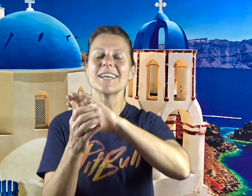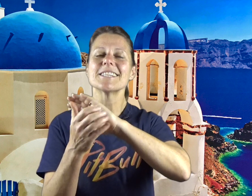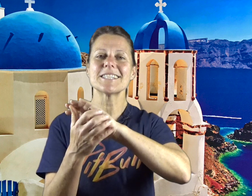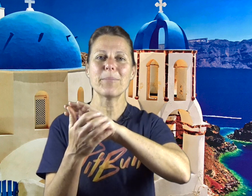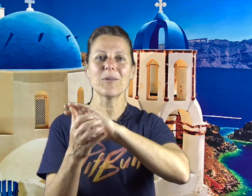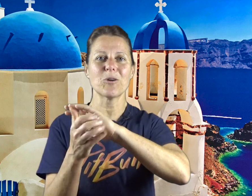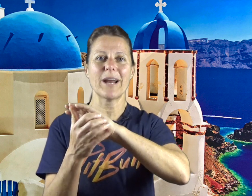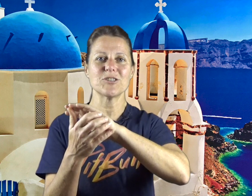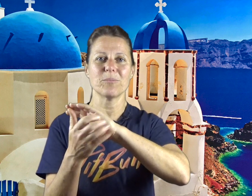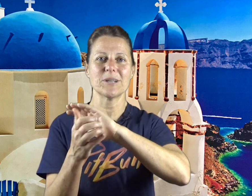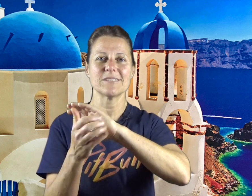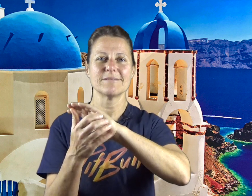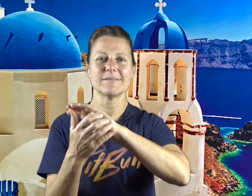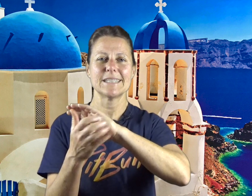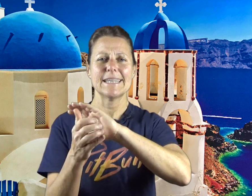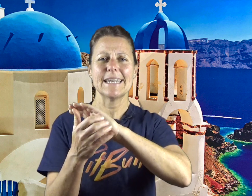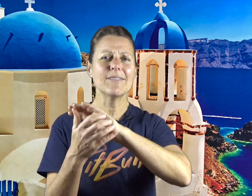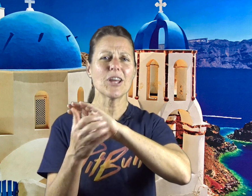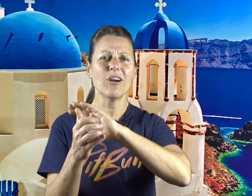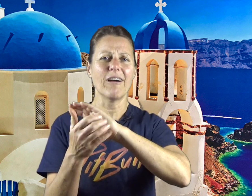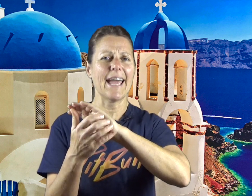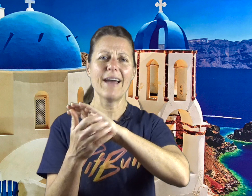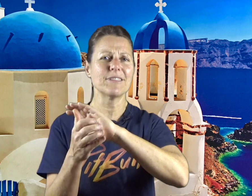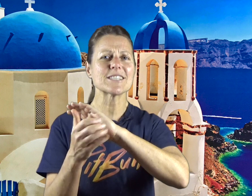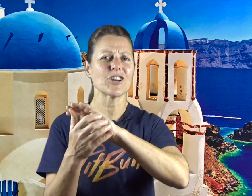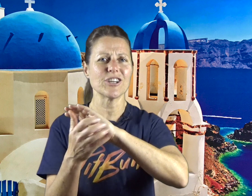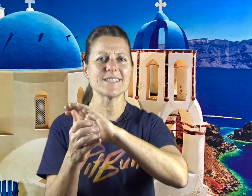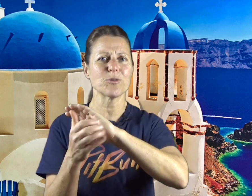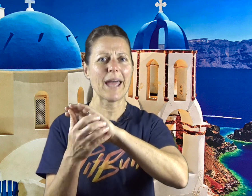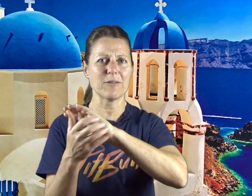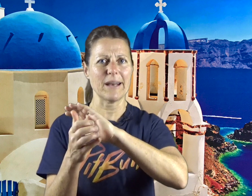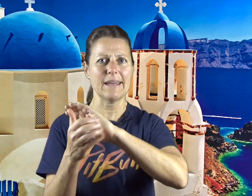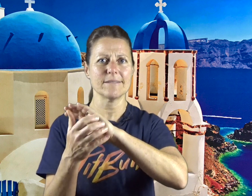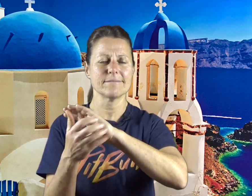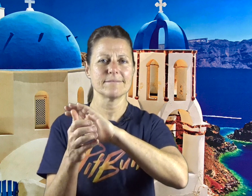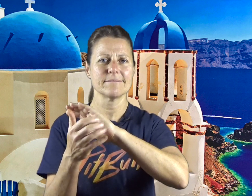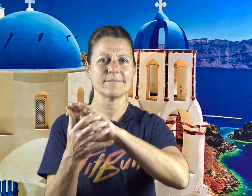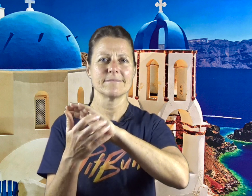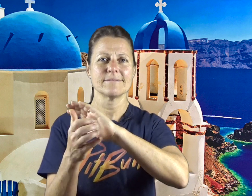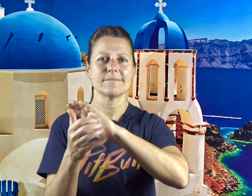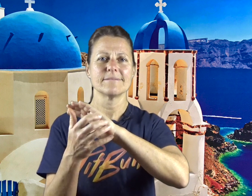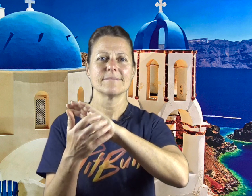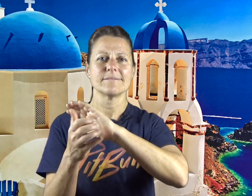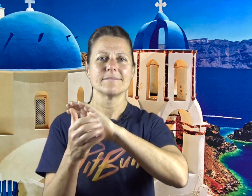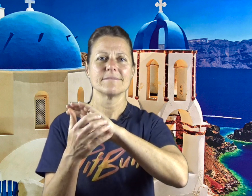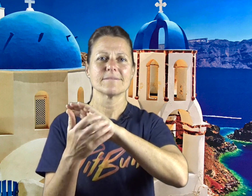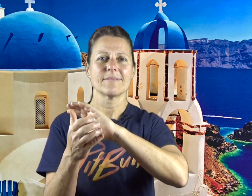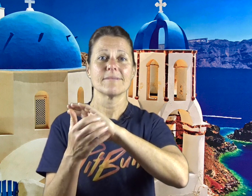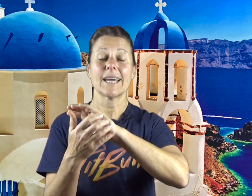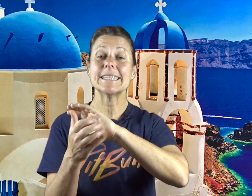So tapping on the karate chop point. Even though I have this curse around money, I